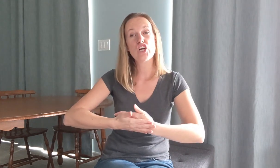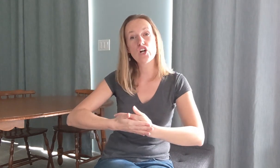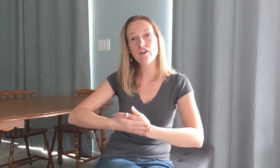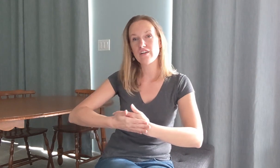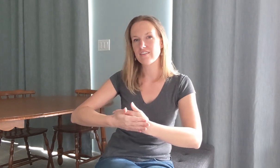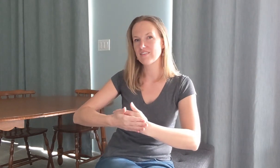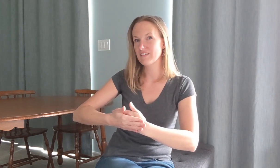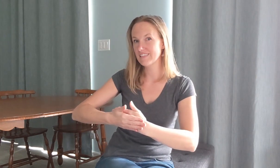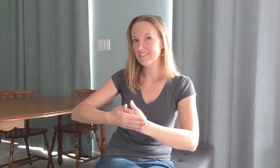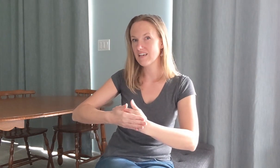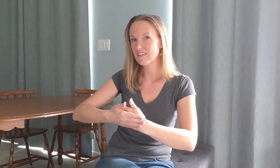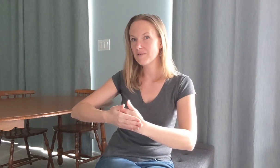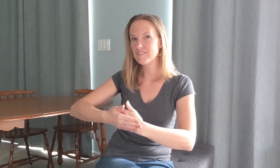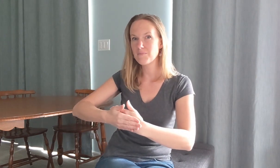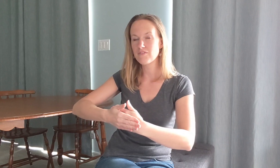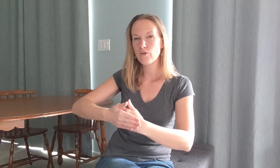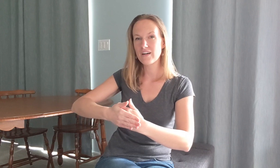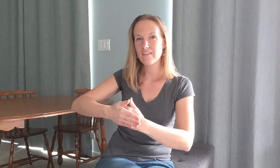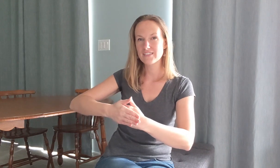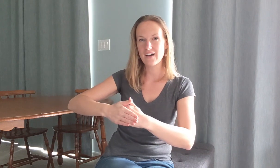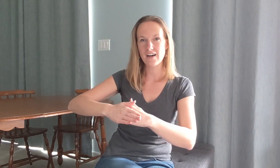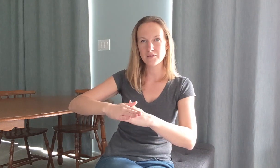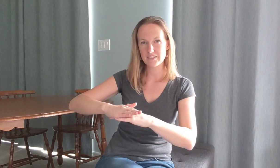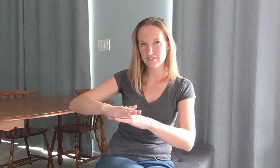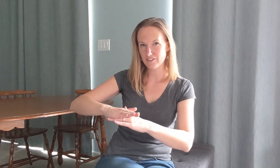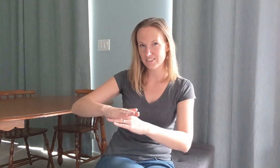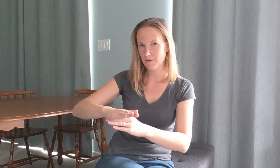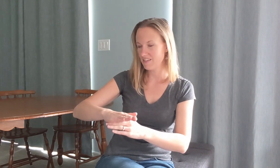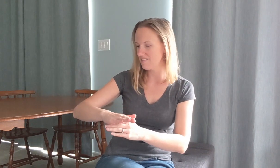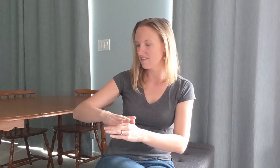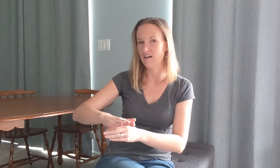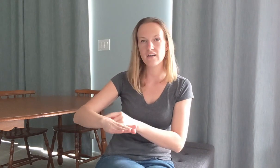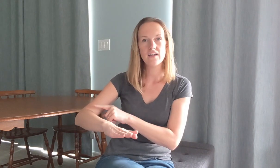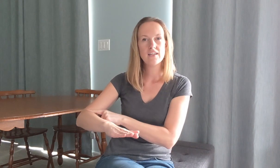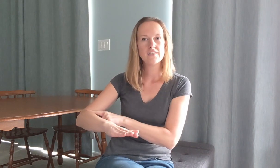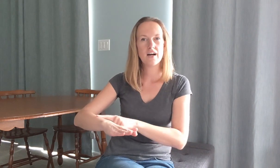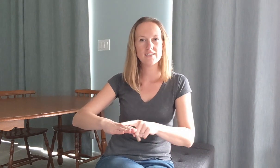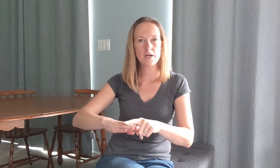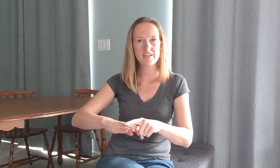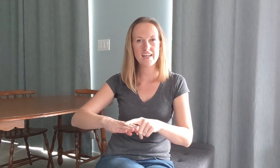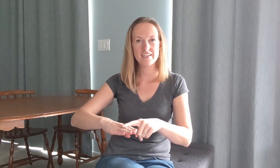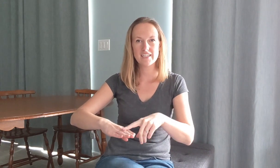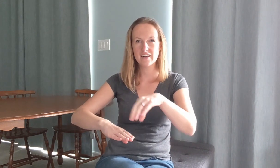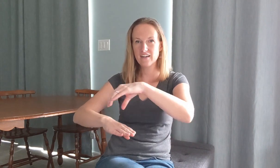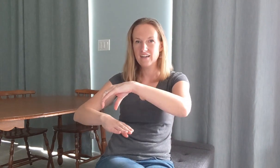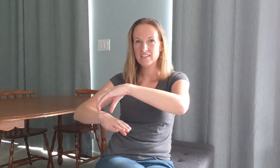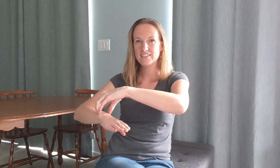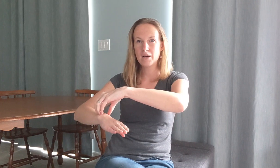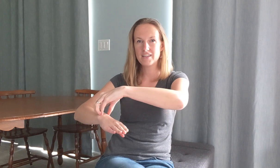earth so this is a song that we've done before in other songs but this is first time in this song non-dominant hand here dominant